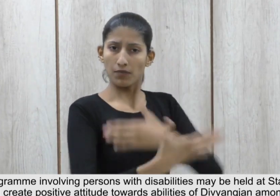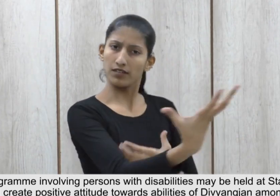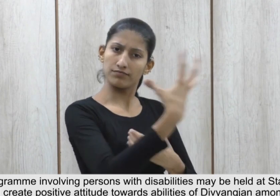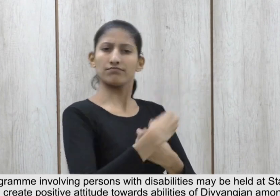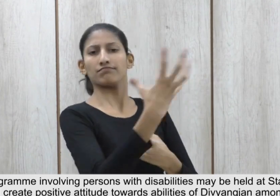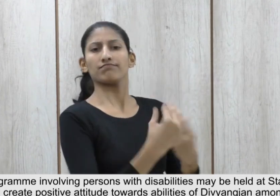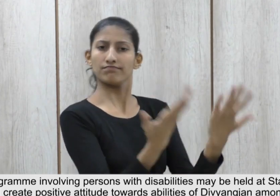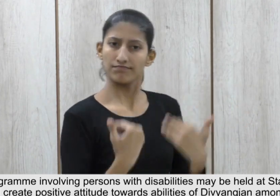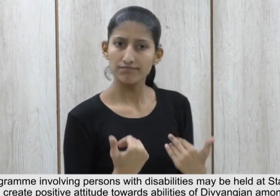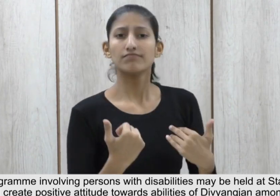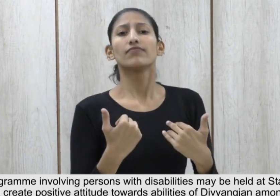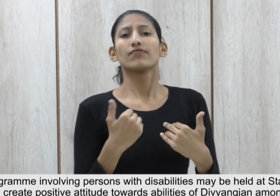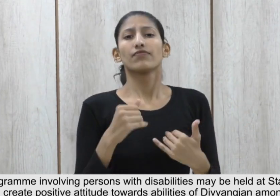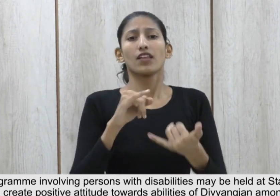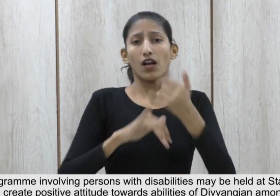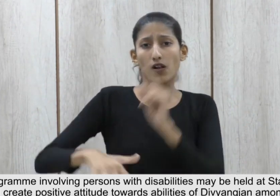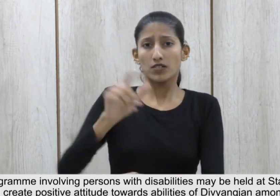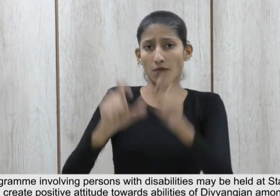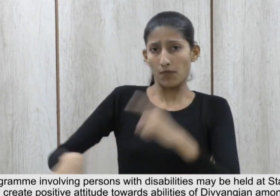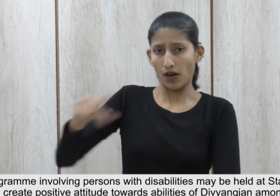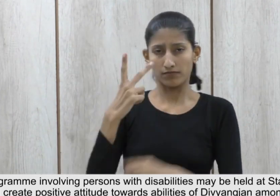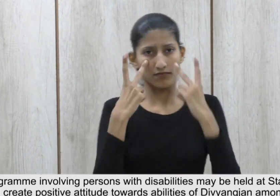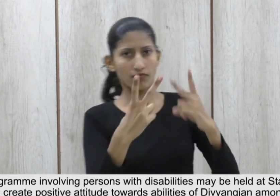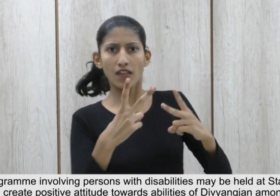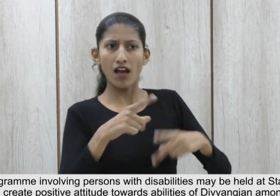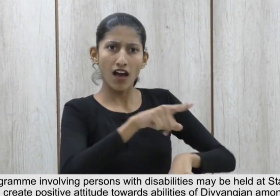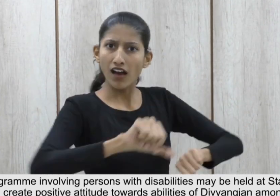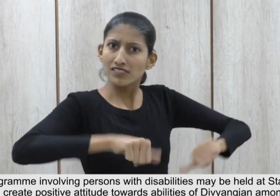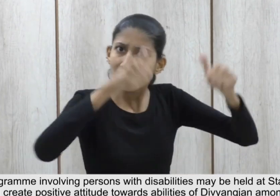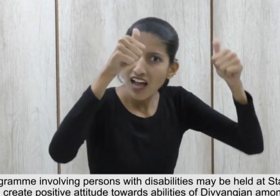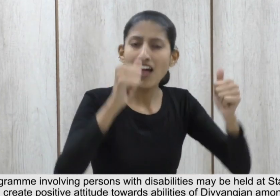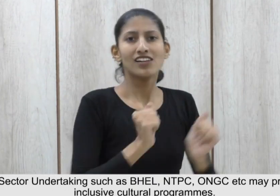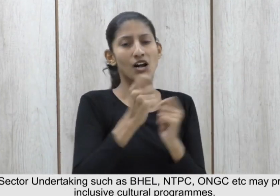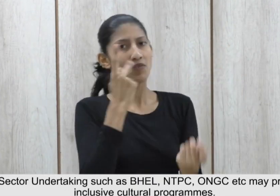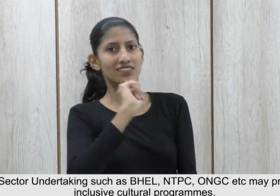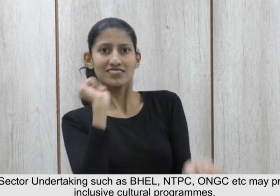positive attitude towards abilities of Divyaangjan among families and public 15